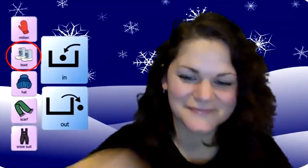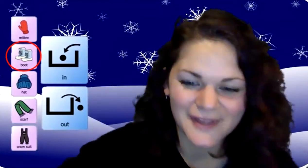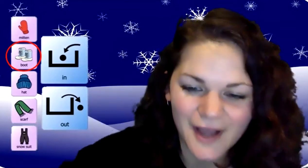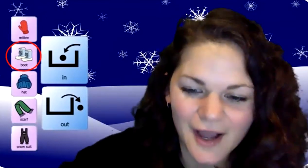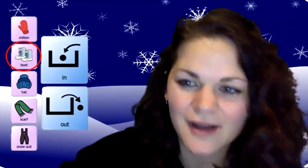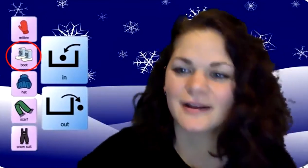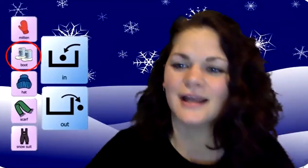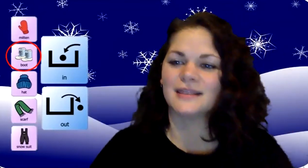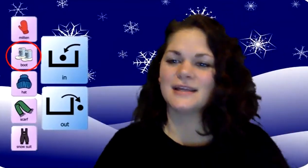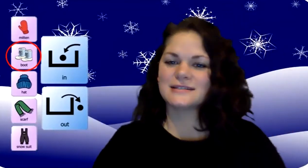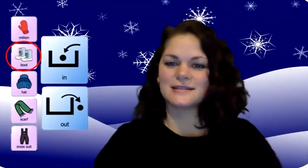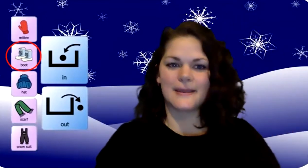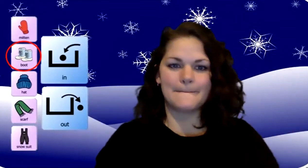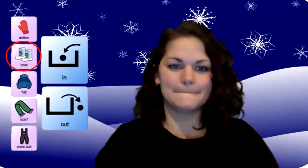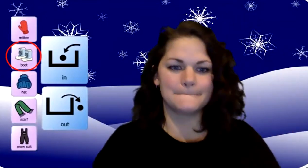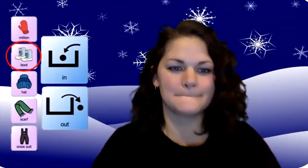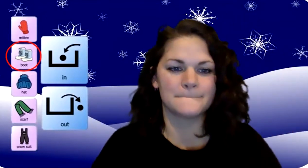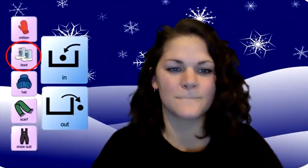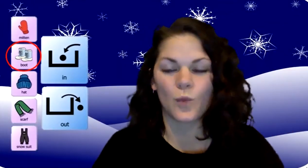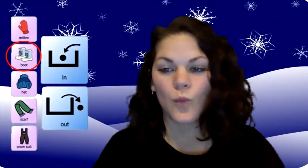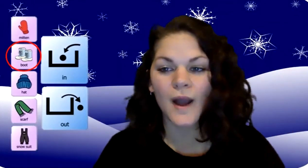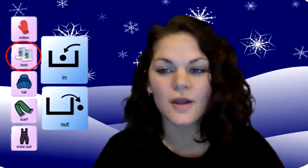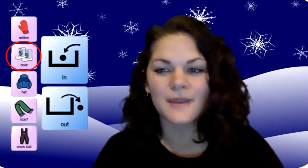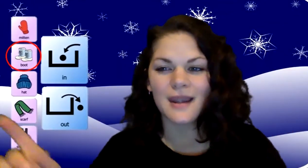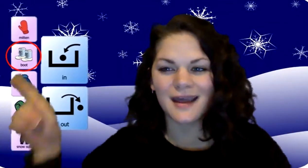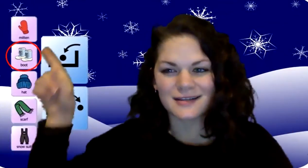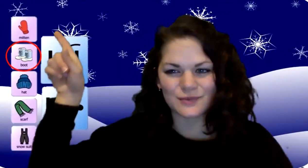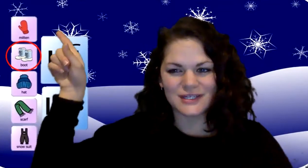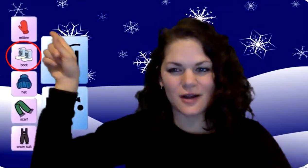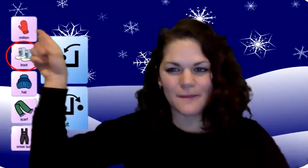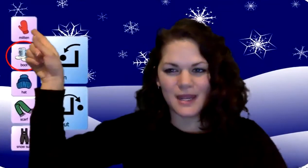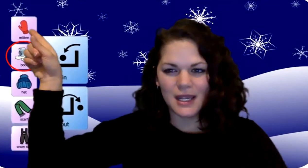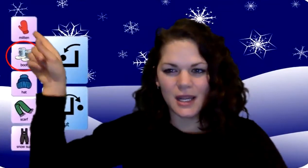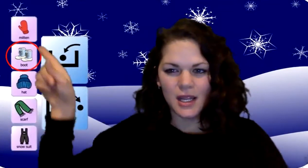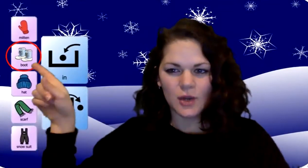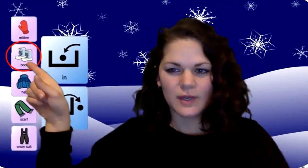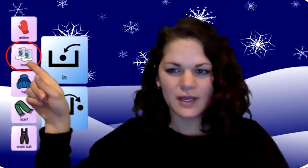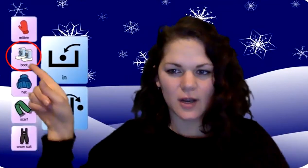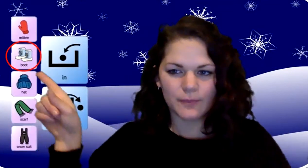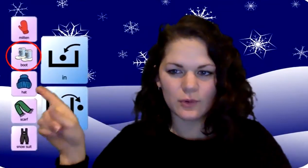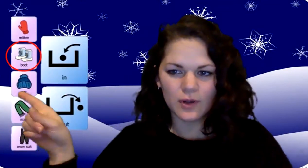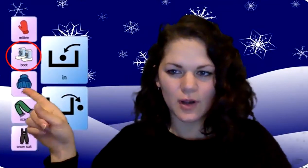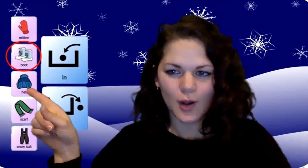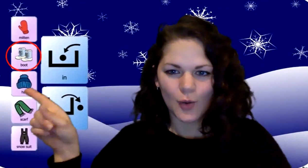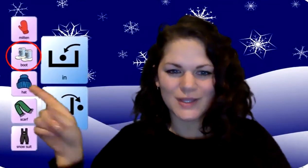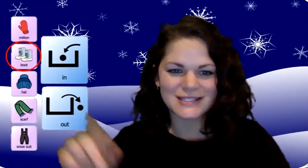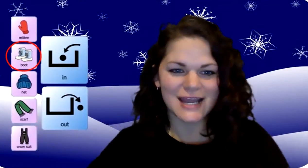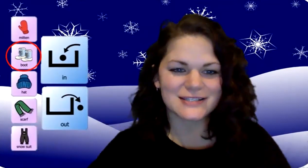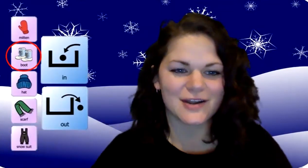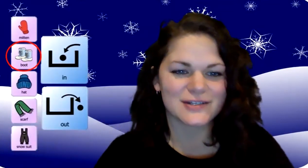All right. Let's see. Hmm. What could be next? We did our mitten. We did our boot. What's next on our